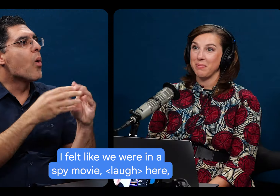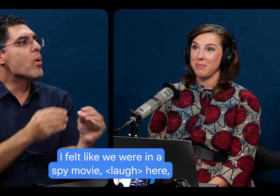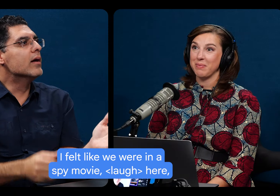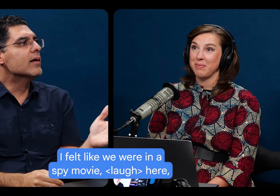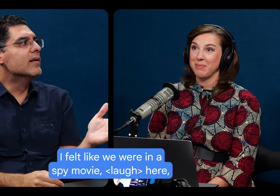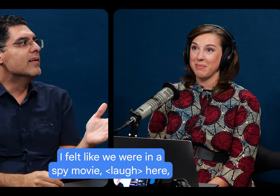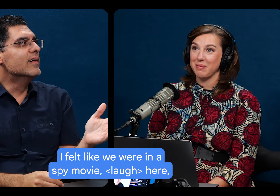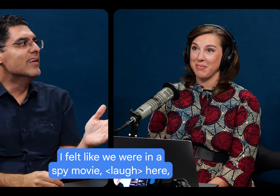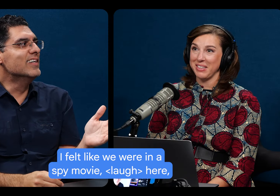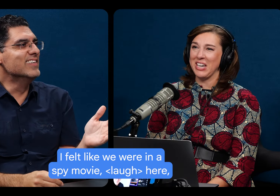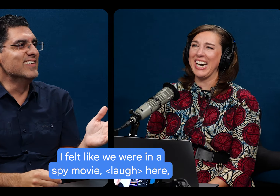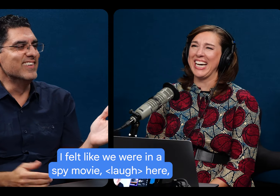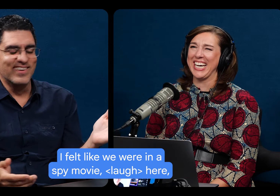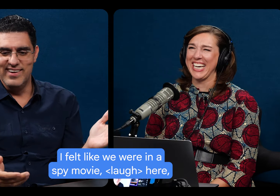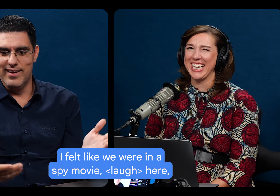movie or something.